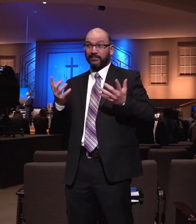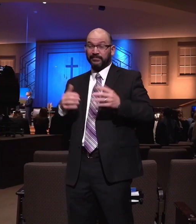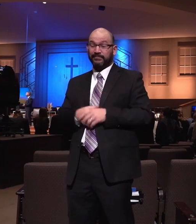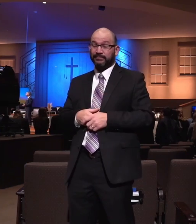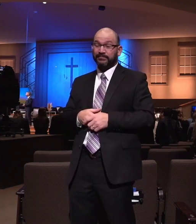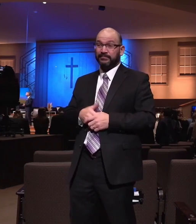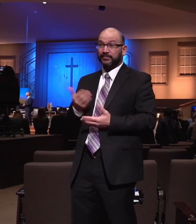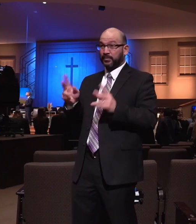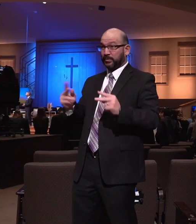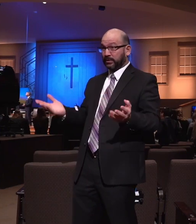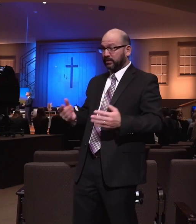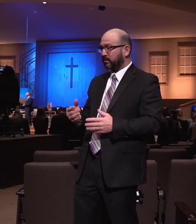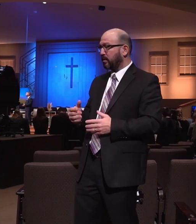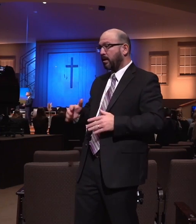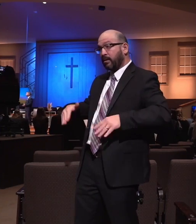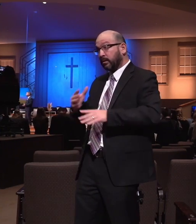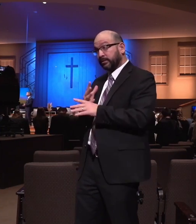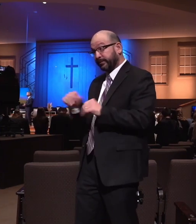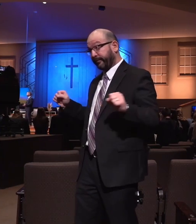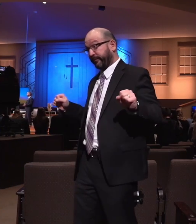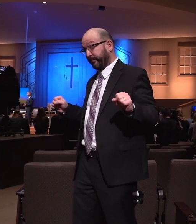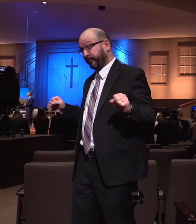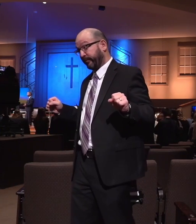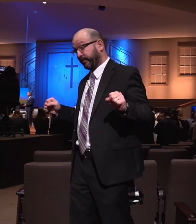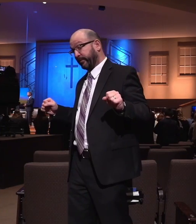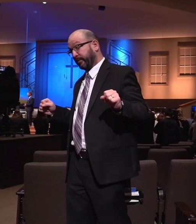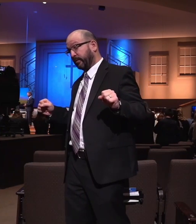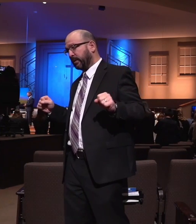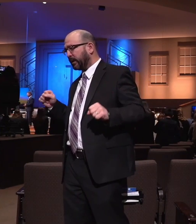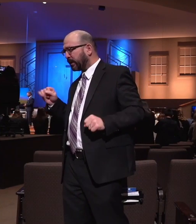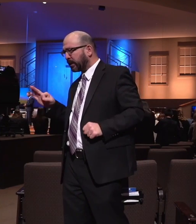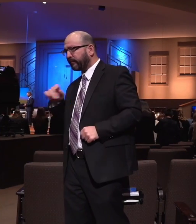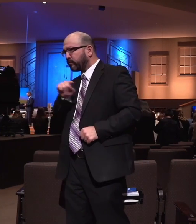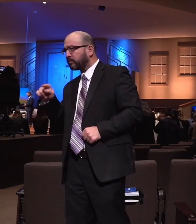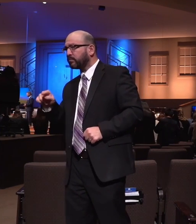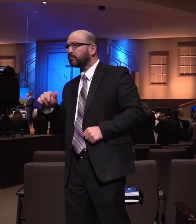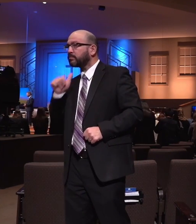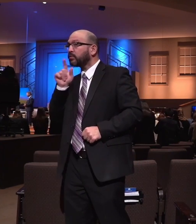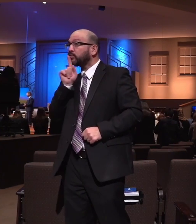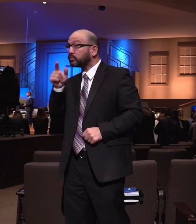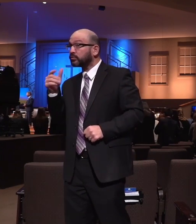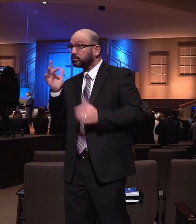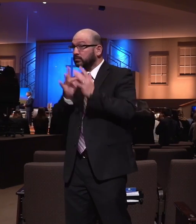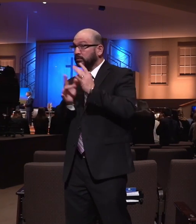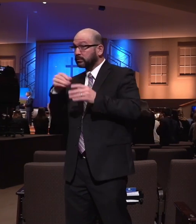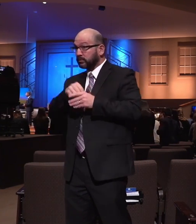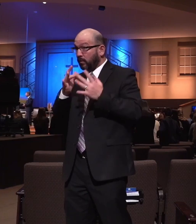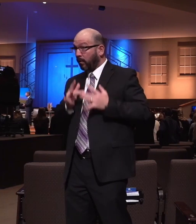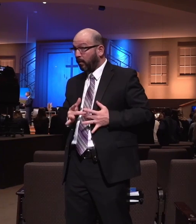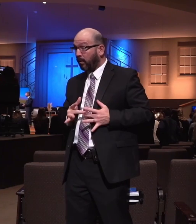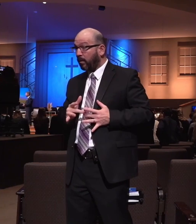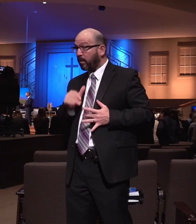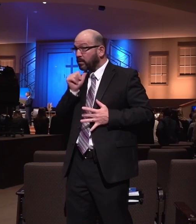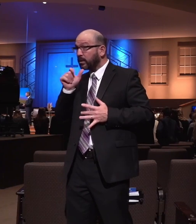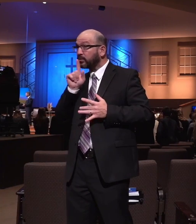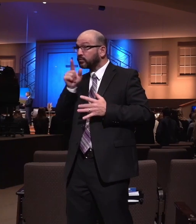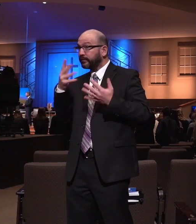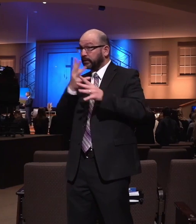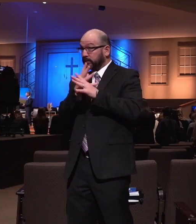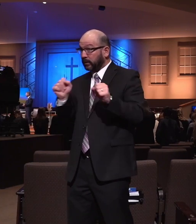someone here tonight without Jesus in their heart. If you don't know Christ as your Savior, we'd like to pray for you as well. Is there anyone here tonight who